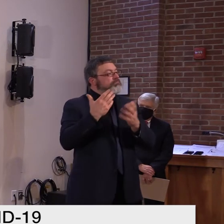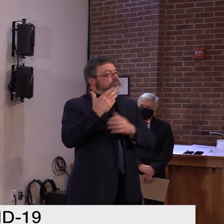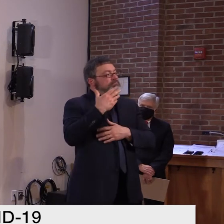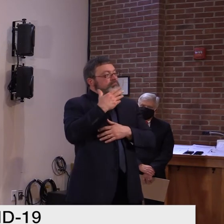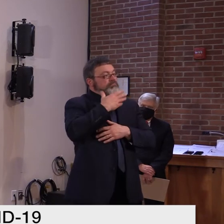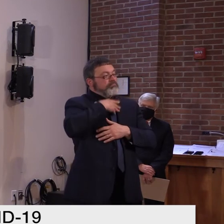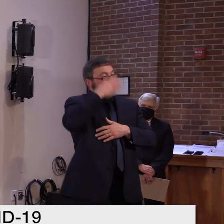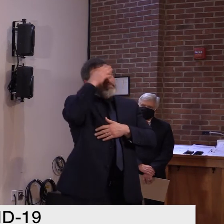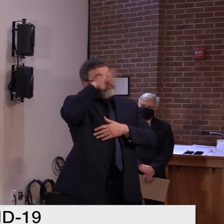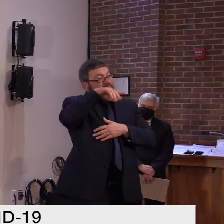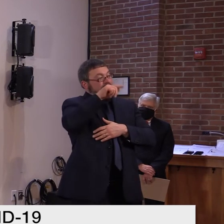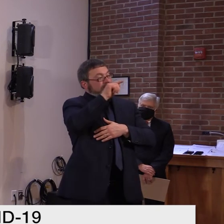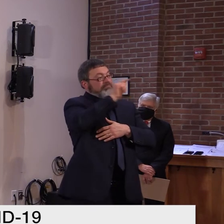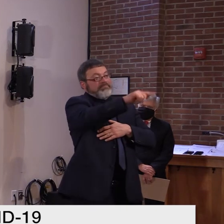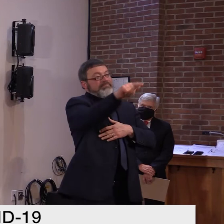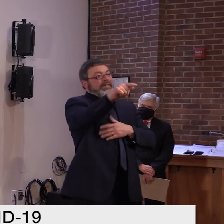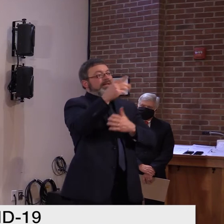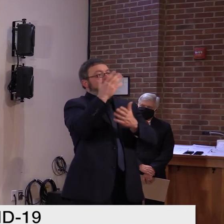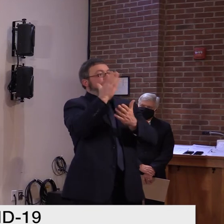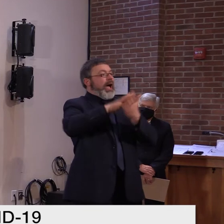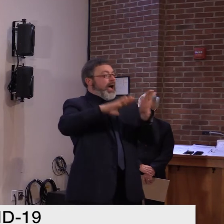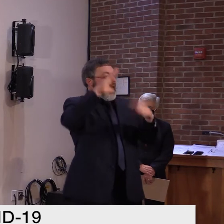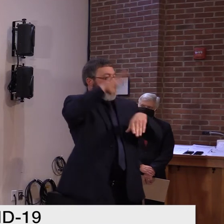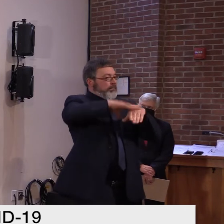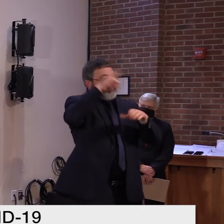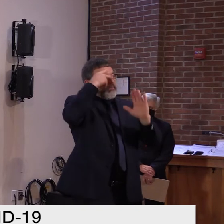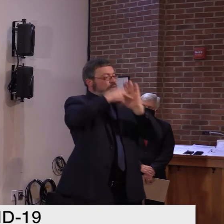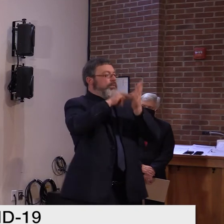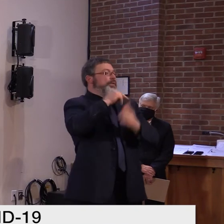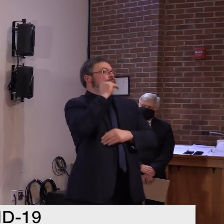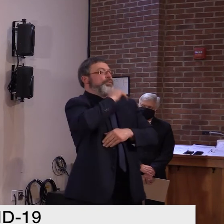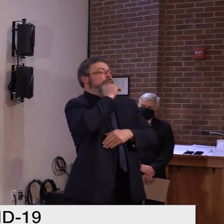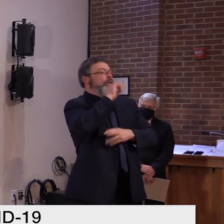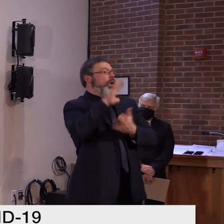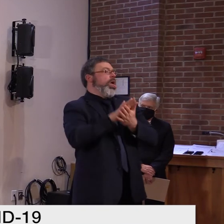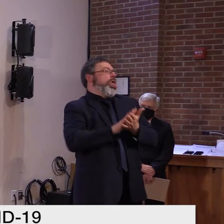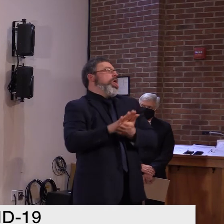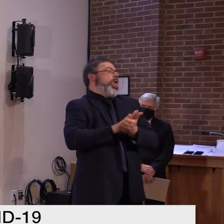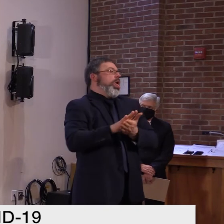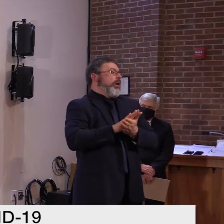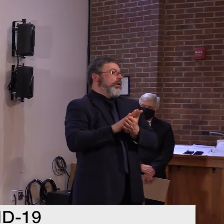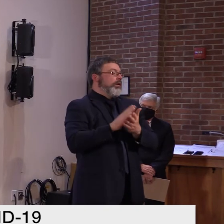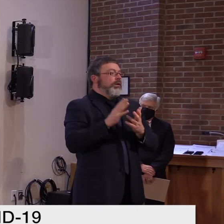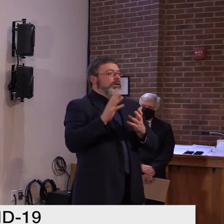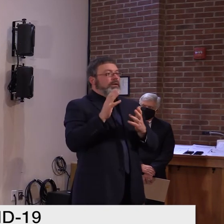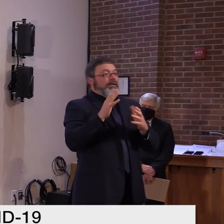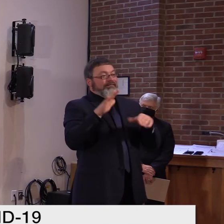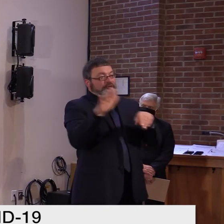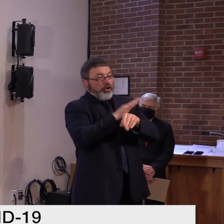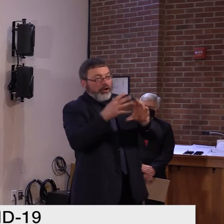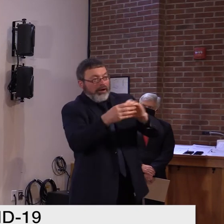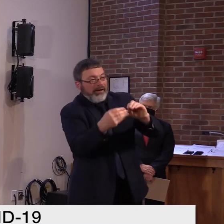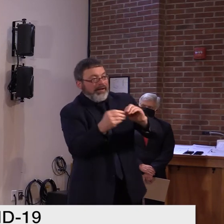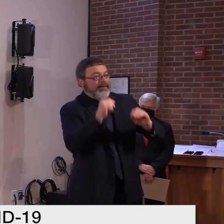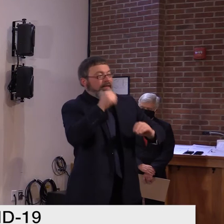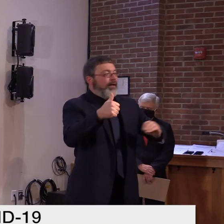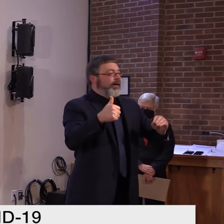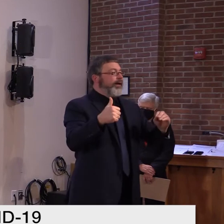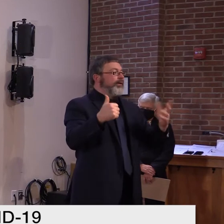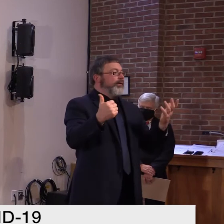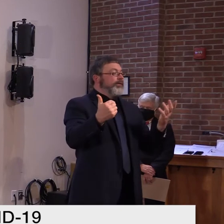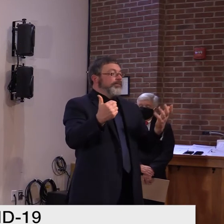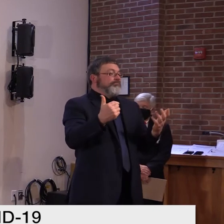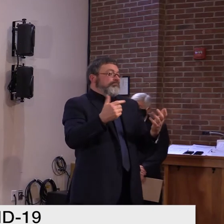information or have left something out. So, I think it's happening. I don't know if we can point to anything in particular, um,